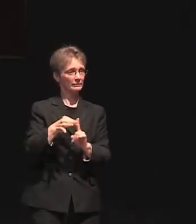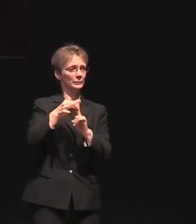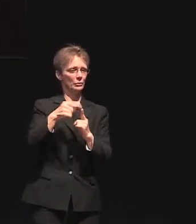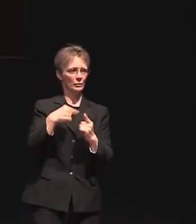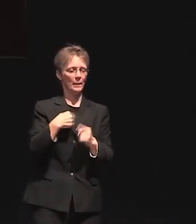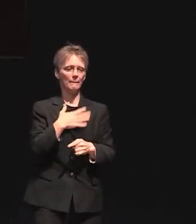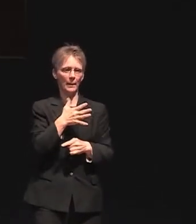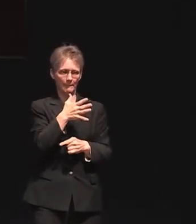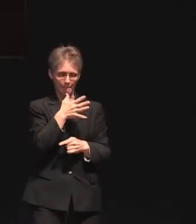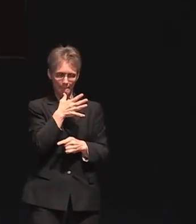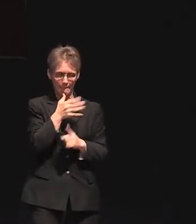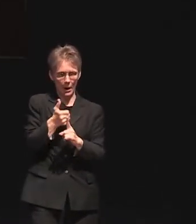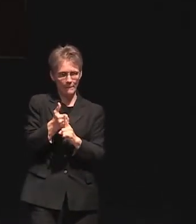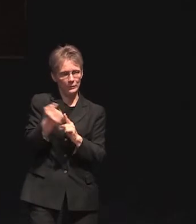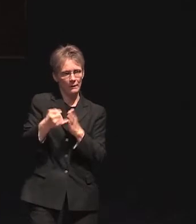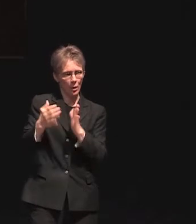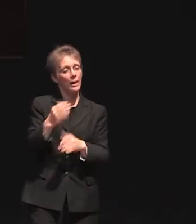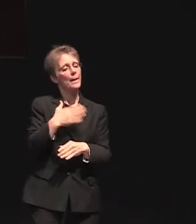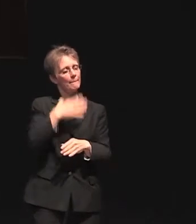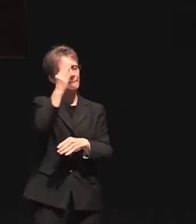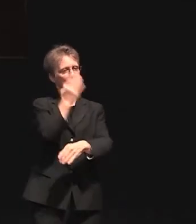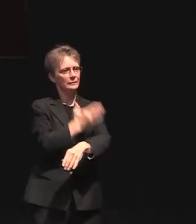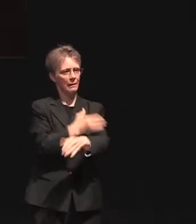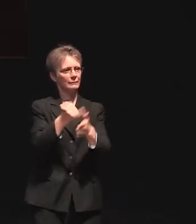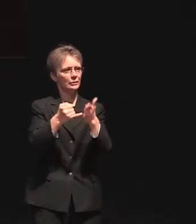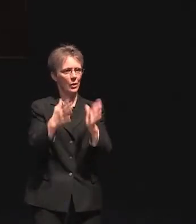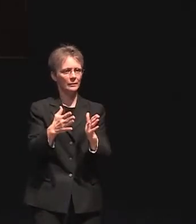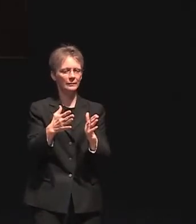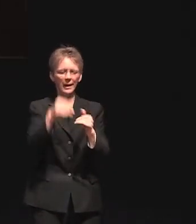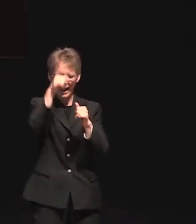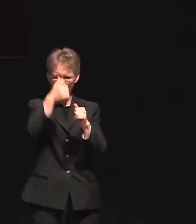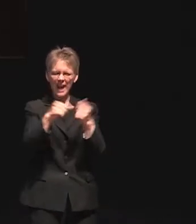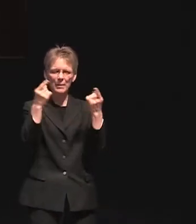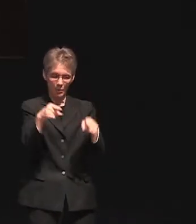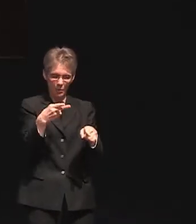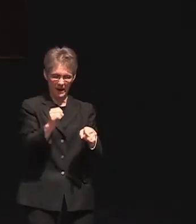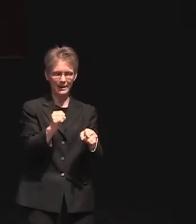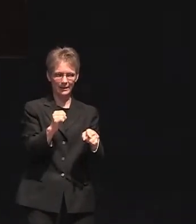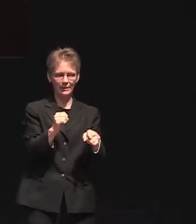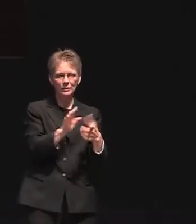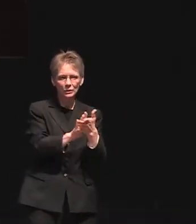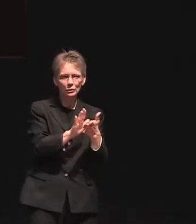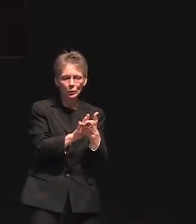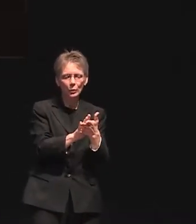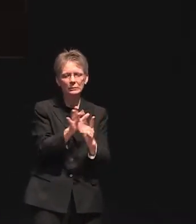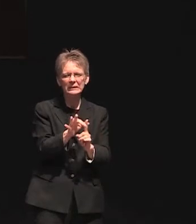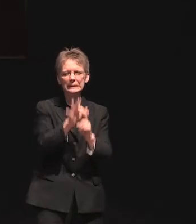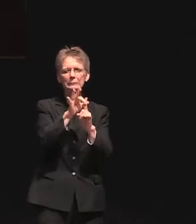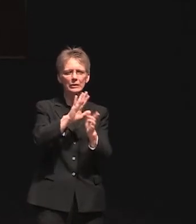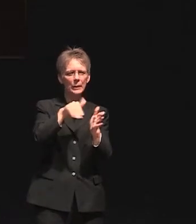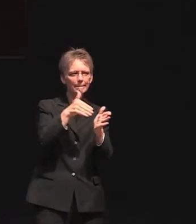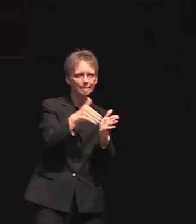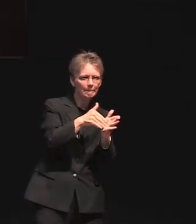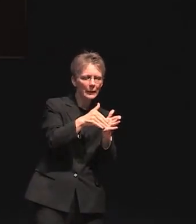artist and my son who's an artist. What I know is that when he was in school particularly in his middle school